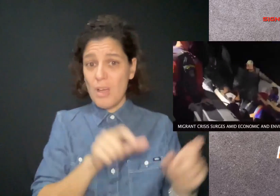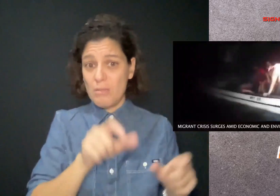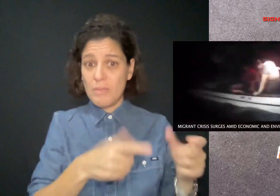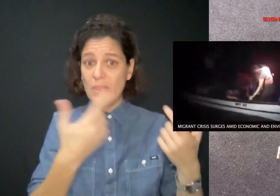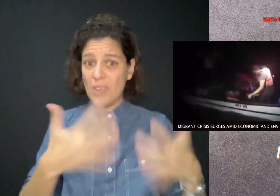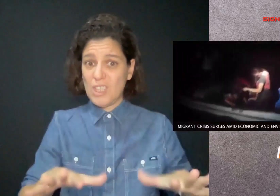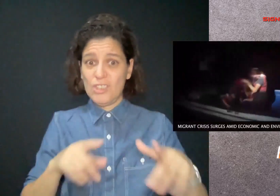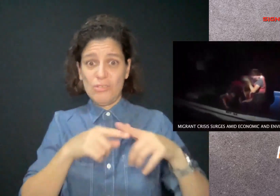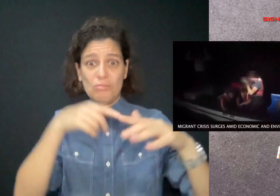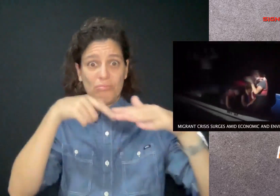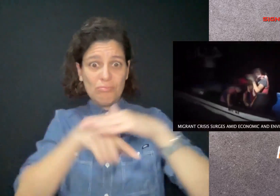the United States.